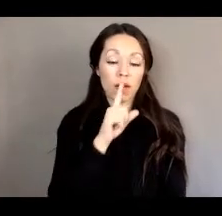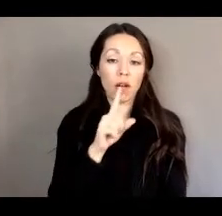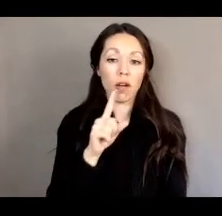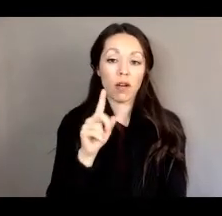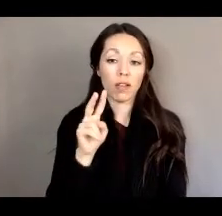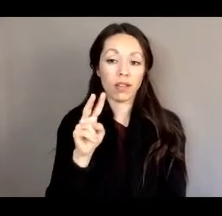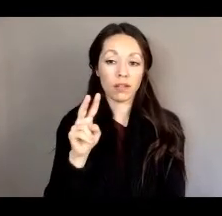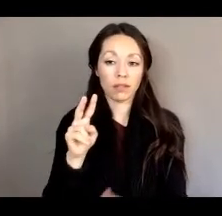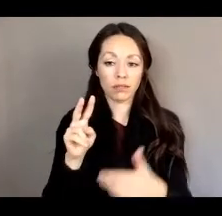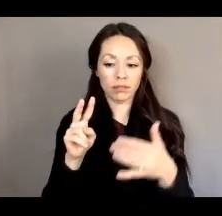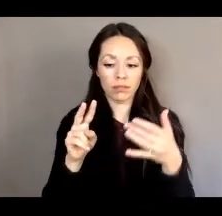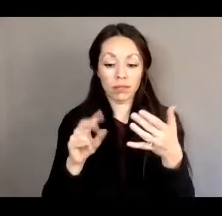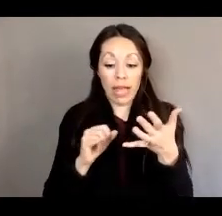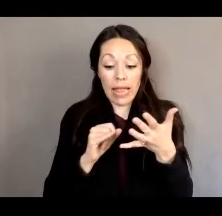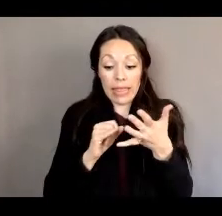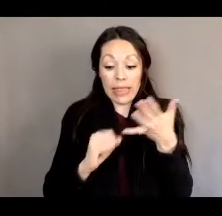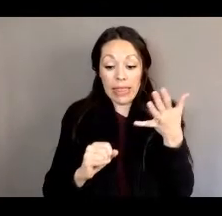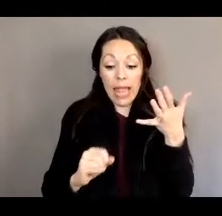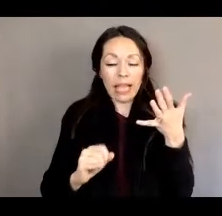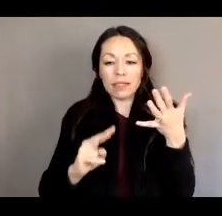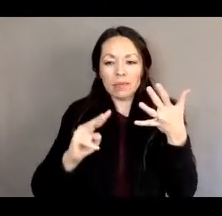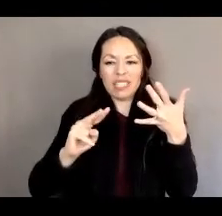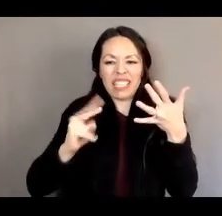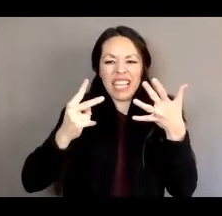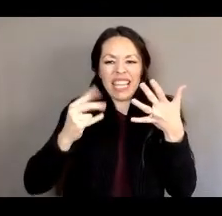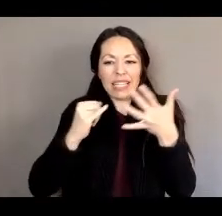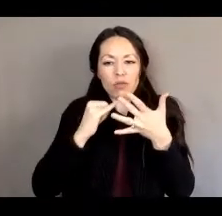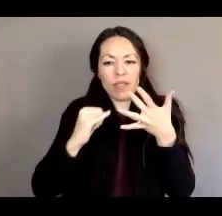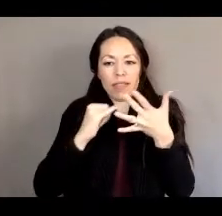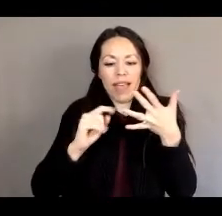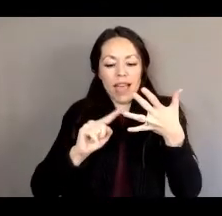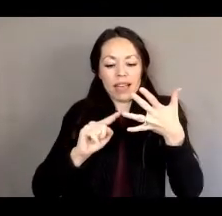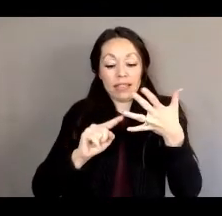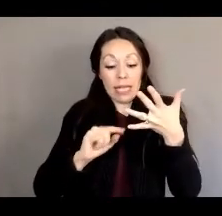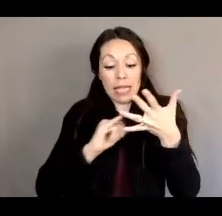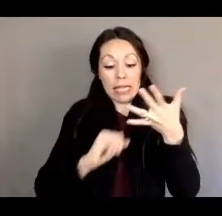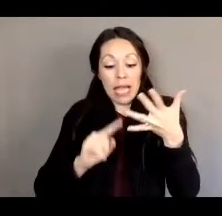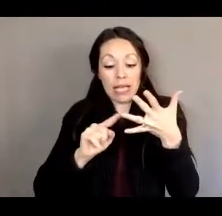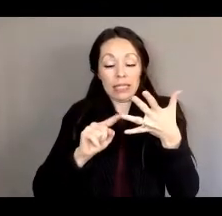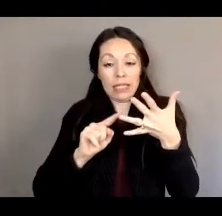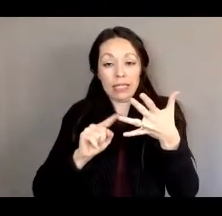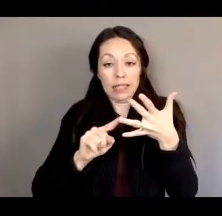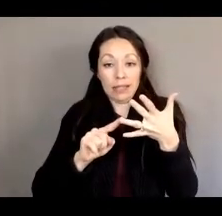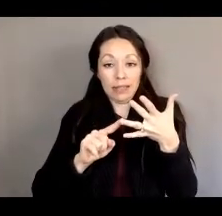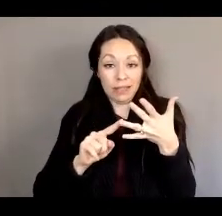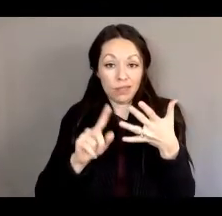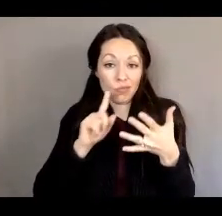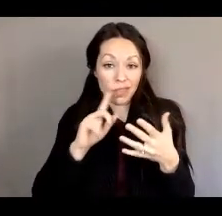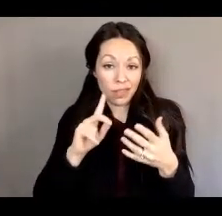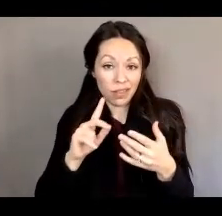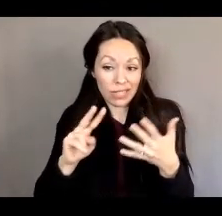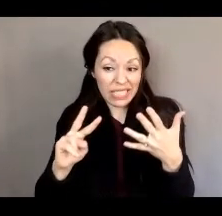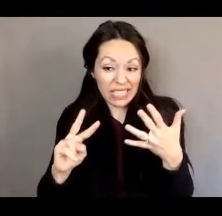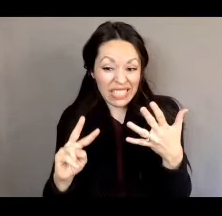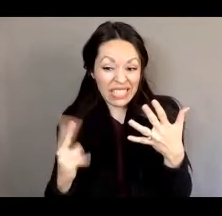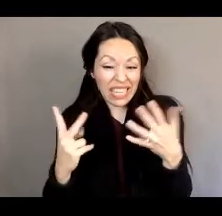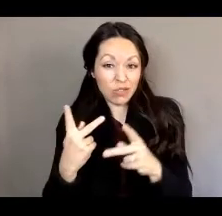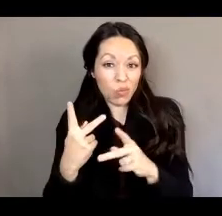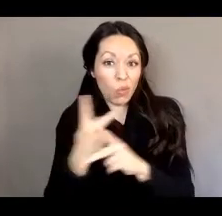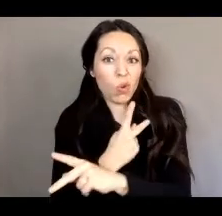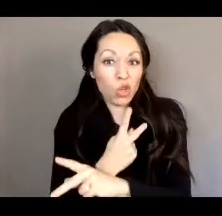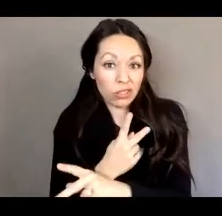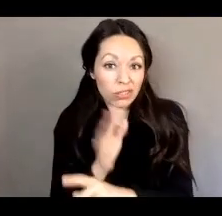second to the last state and the lowest unemployment benefit rate, uh, programs. Right now in